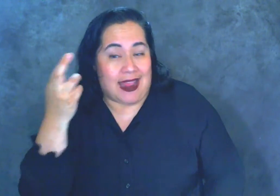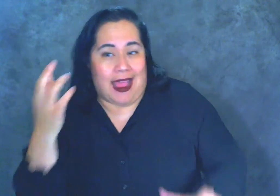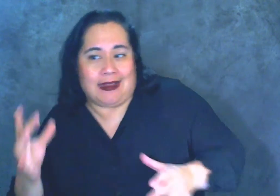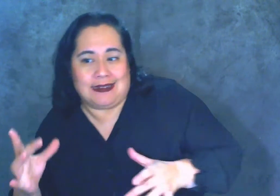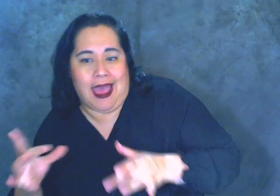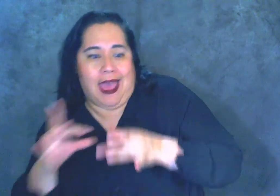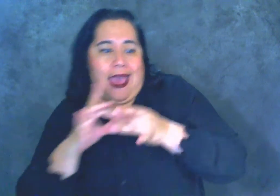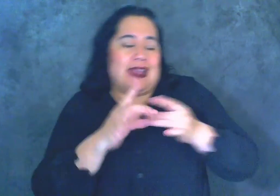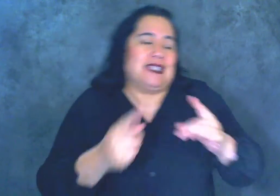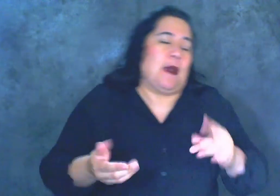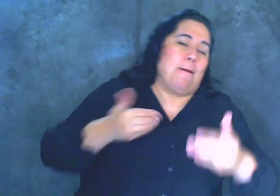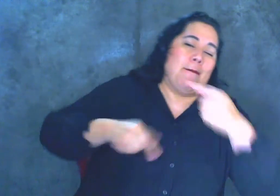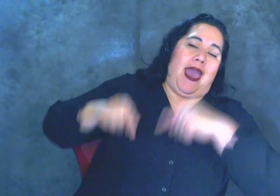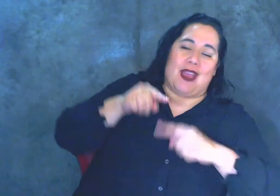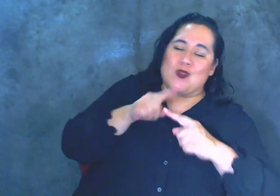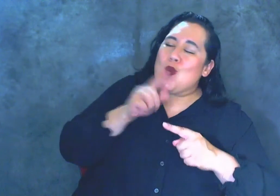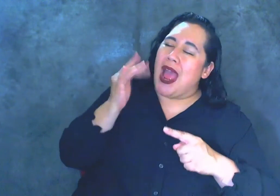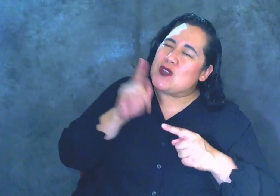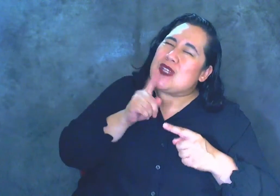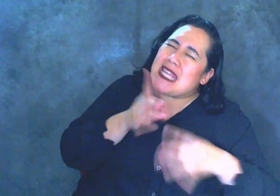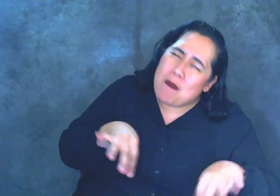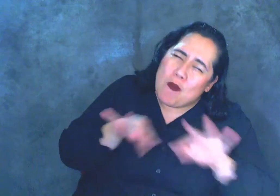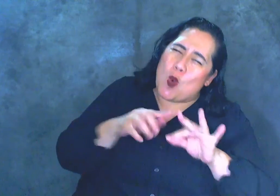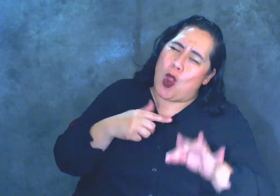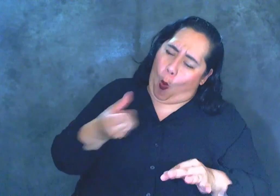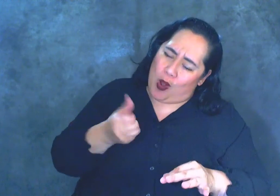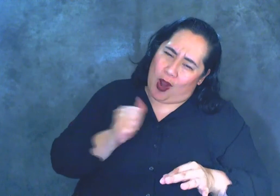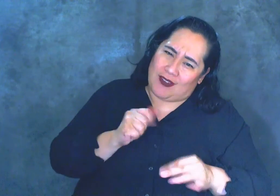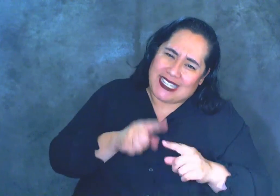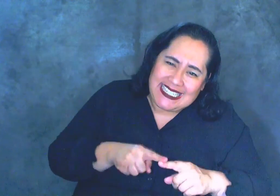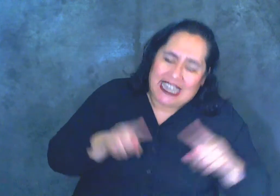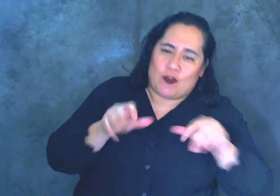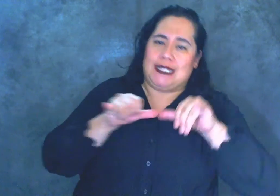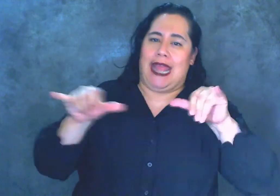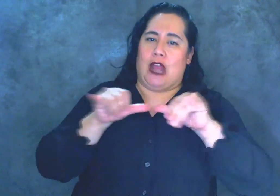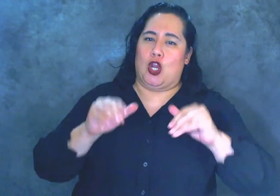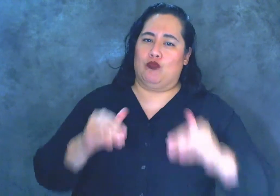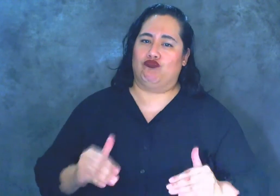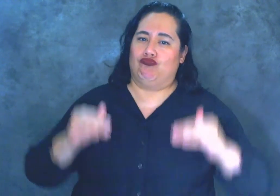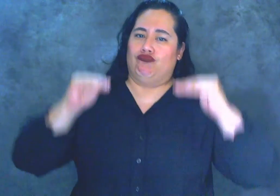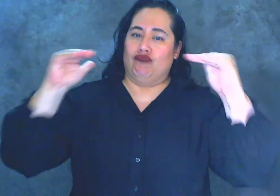why it's really important that we hold ourselves to a different standard, specifically when working,